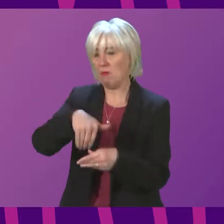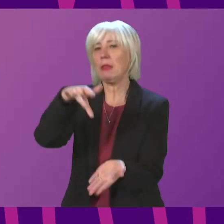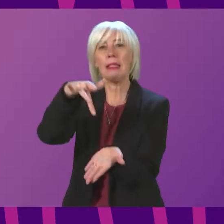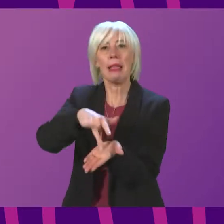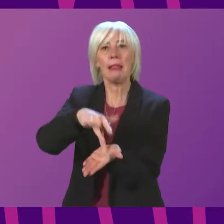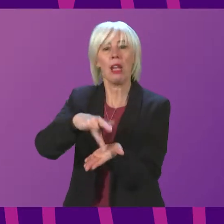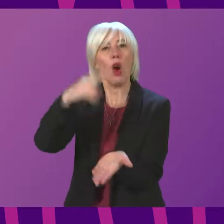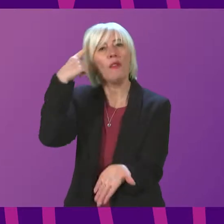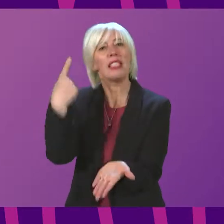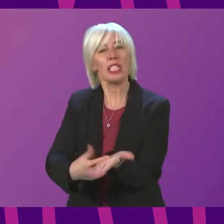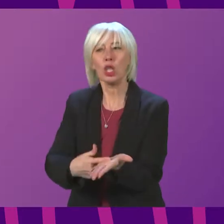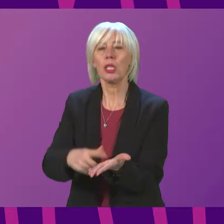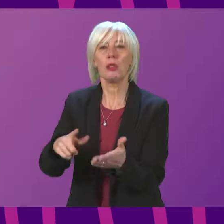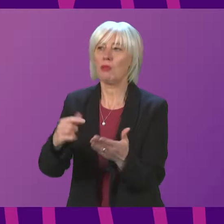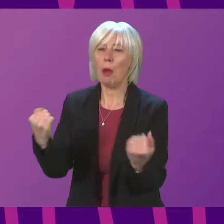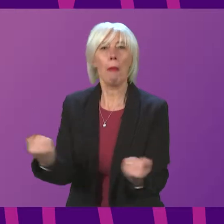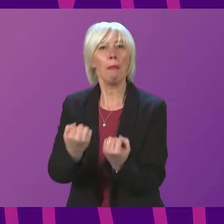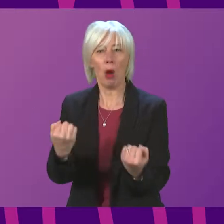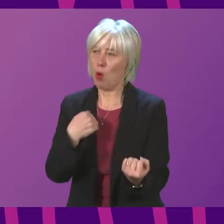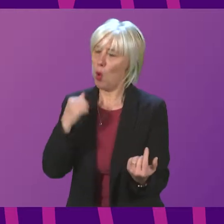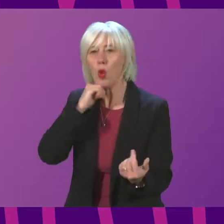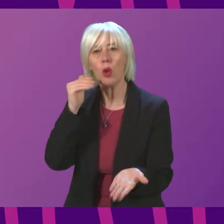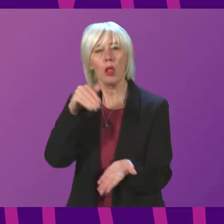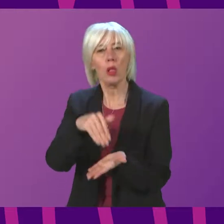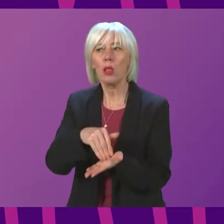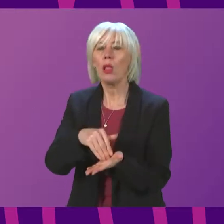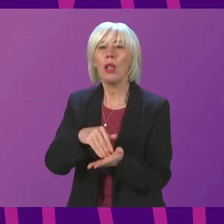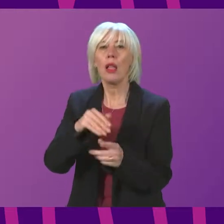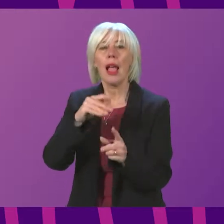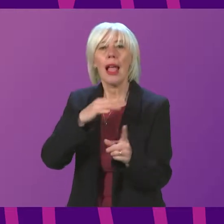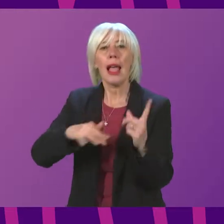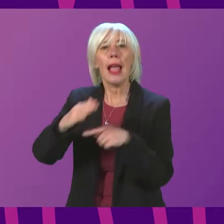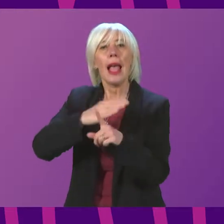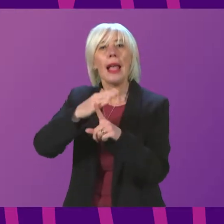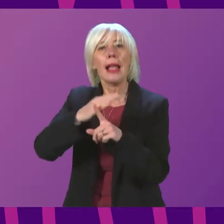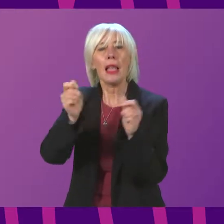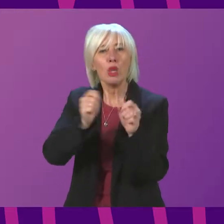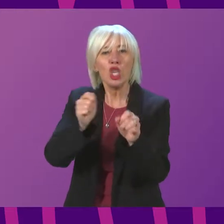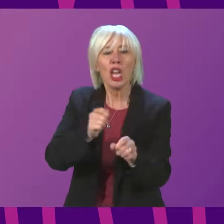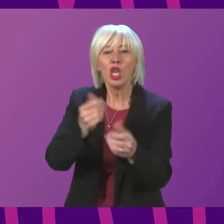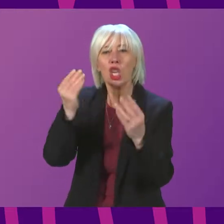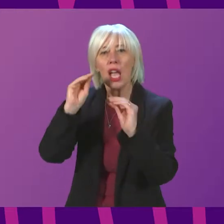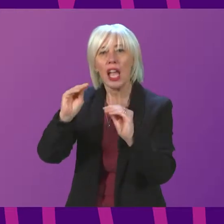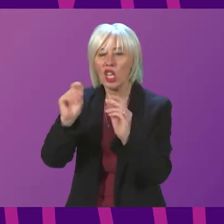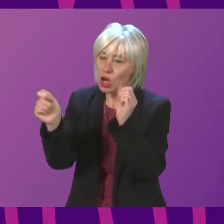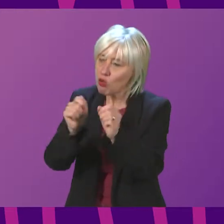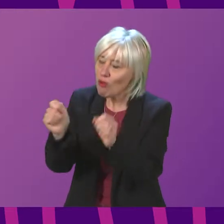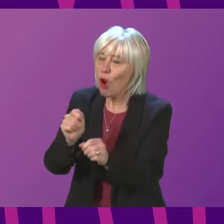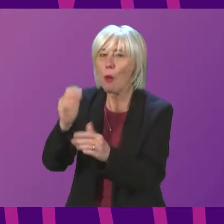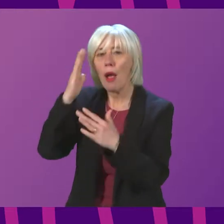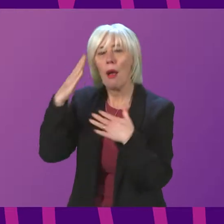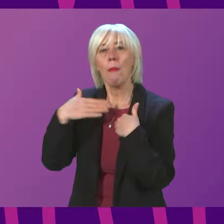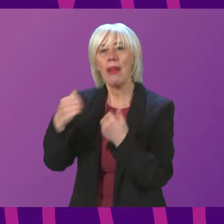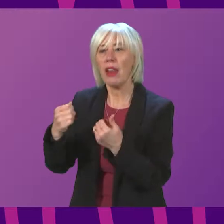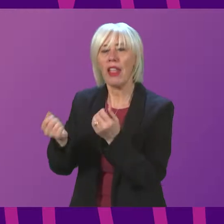decision-making and power. On issues like climate change, education reform or mental health services, my